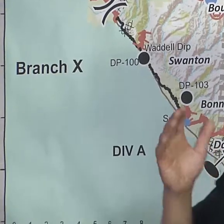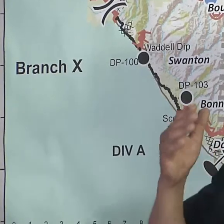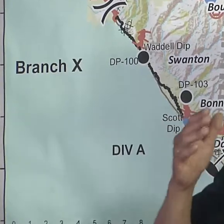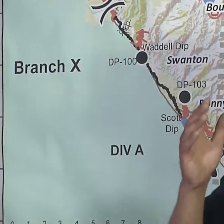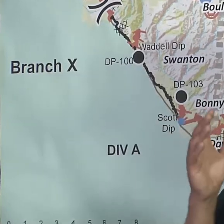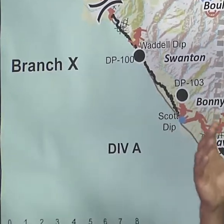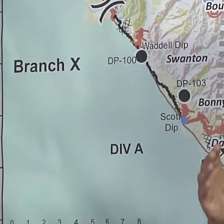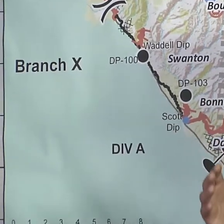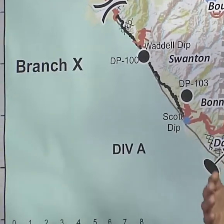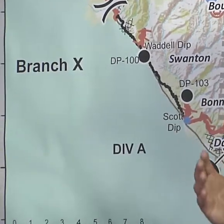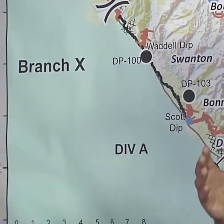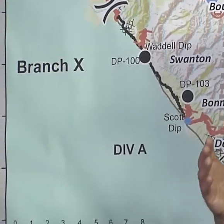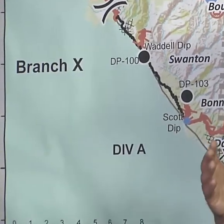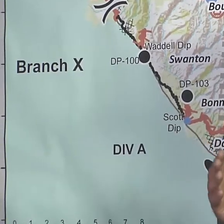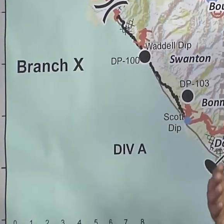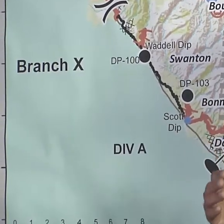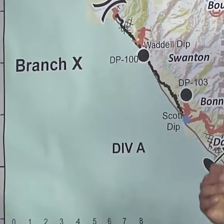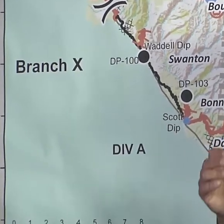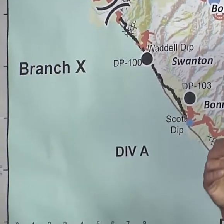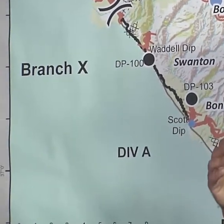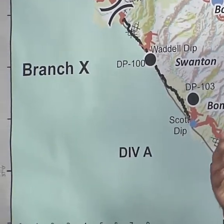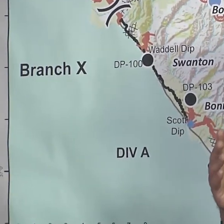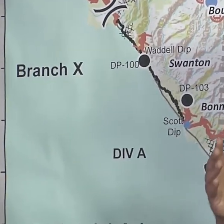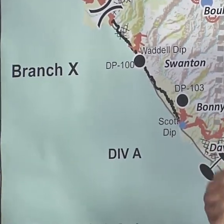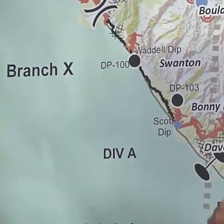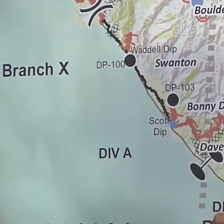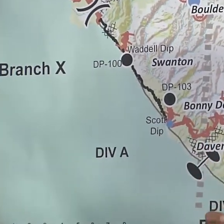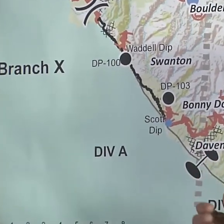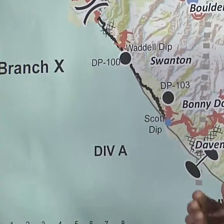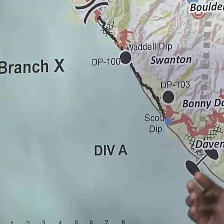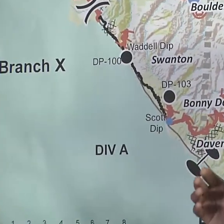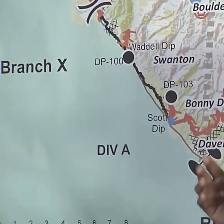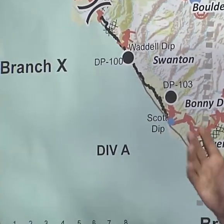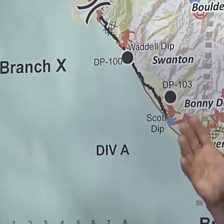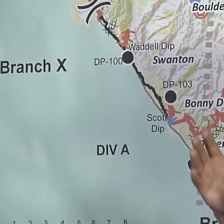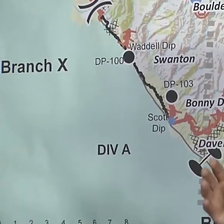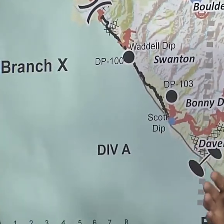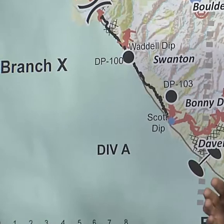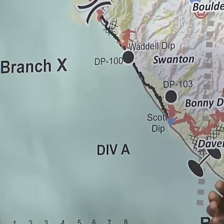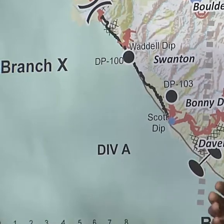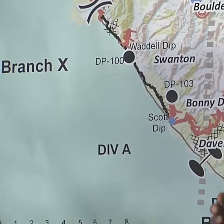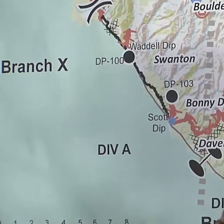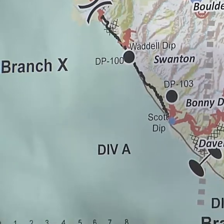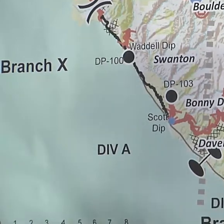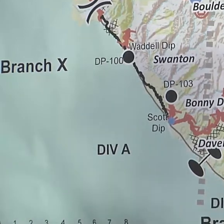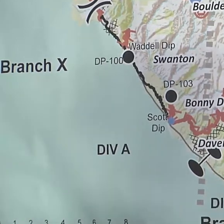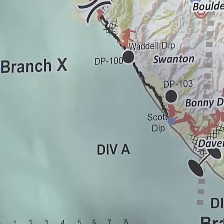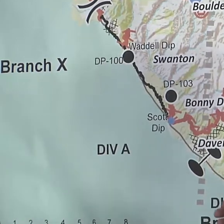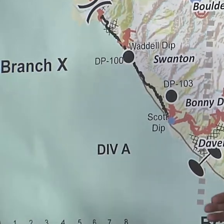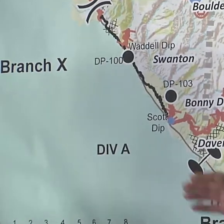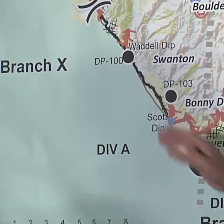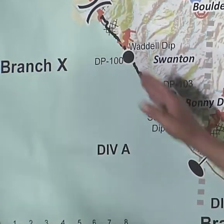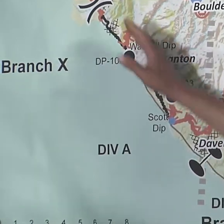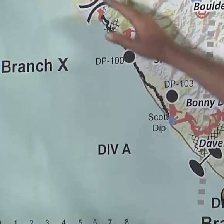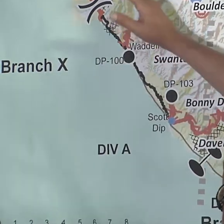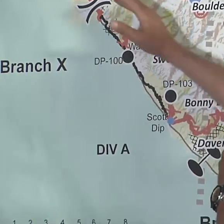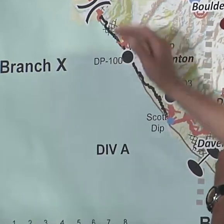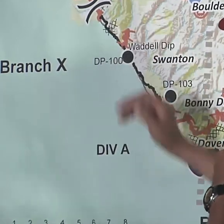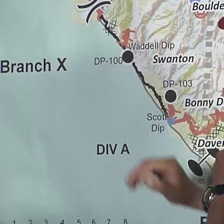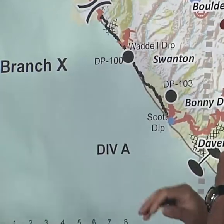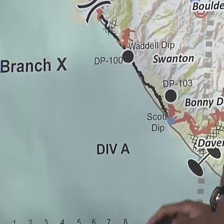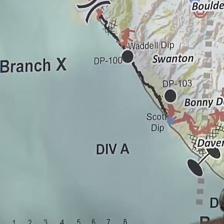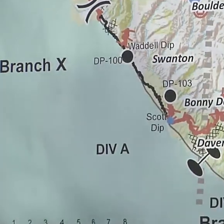our lines, holding those lines above that community and taking advantage of the weather to start full extinguishment of any sort of fire